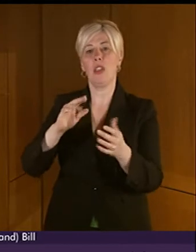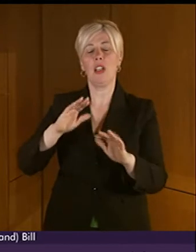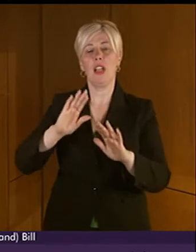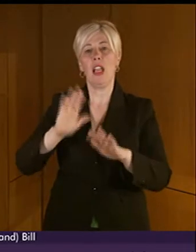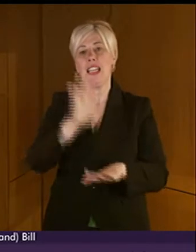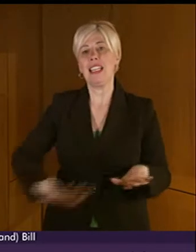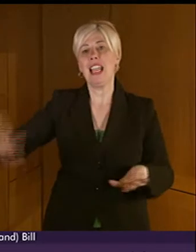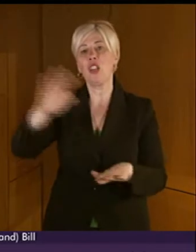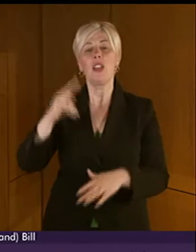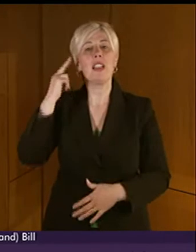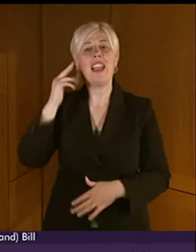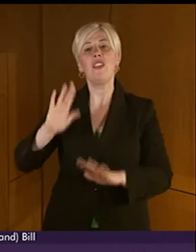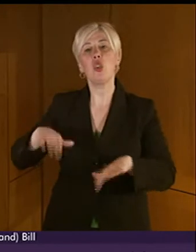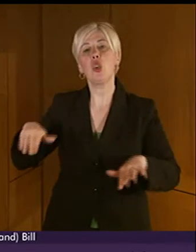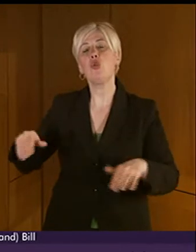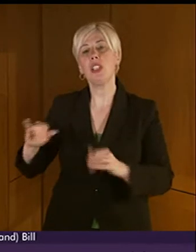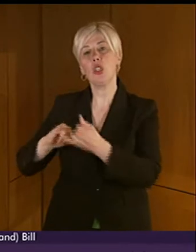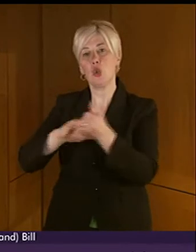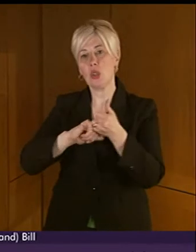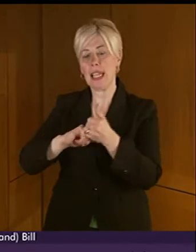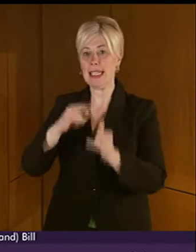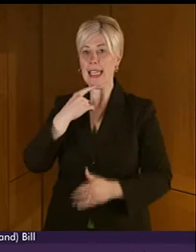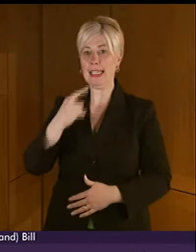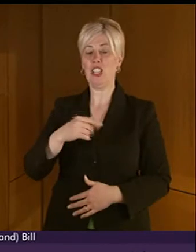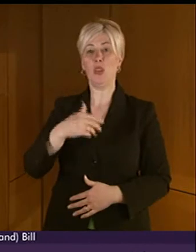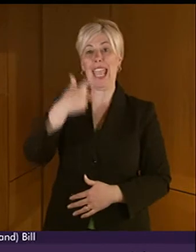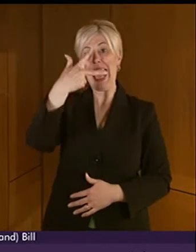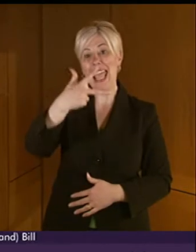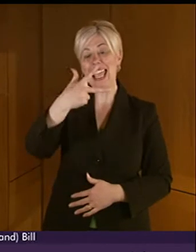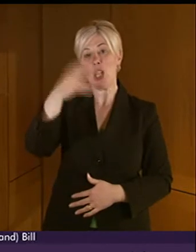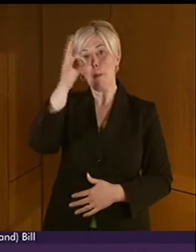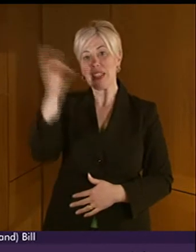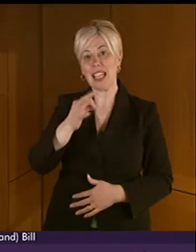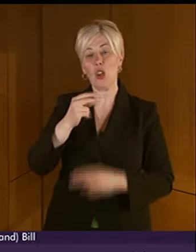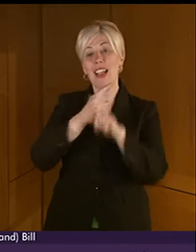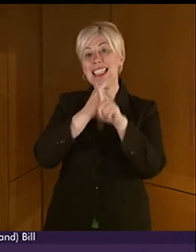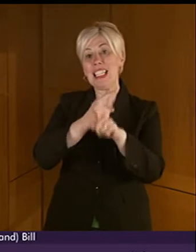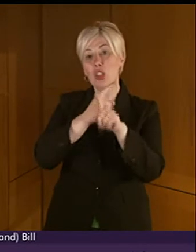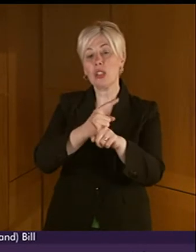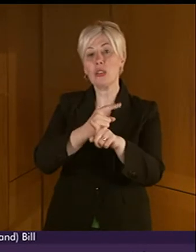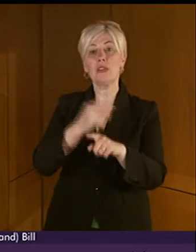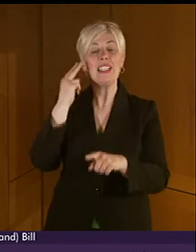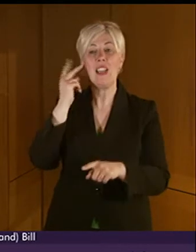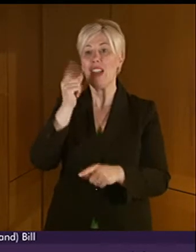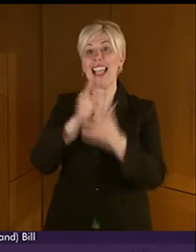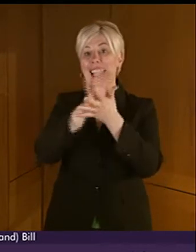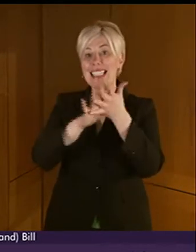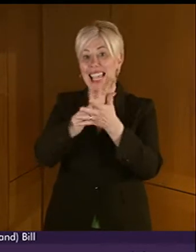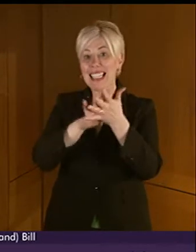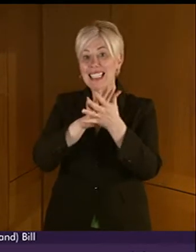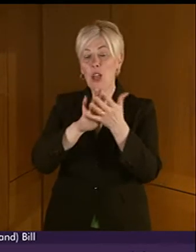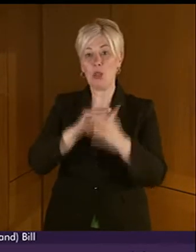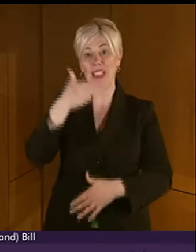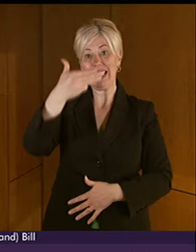reported that only 8 per cent of teachers could sign and that means the other 92 per cent couldn't sign, then